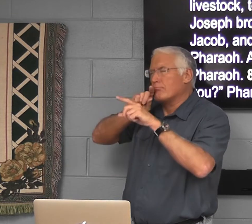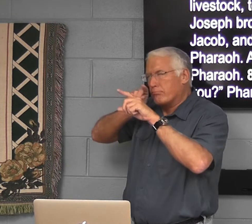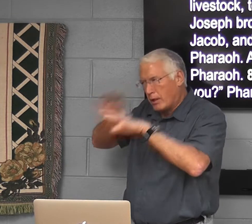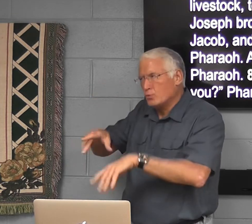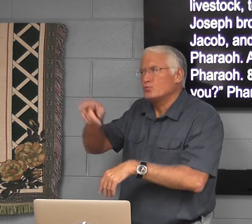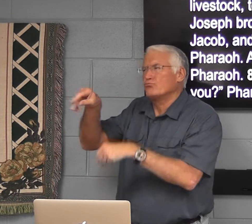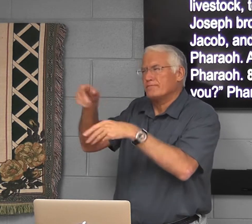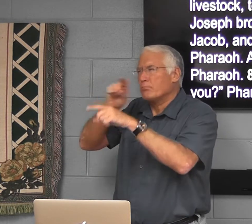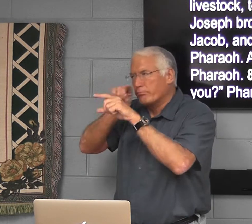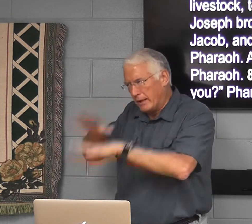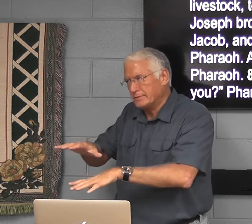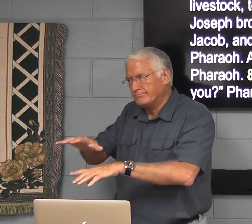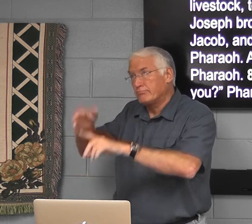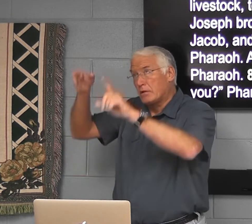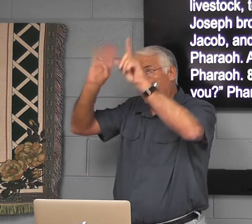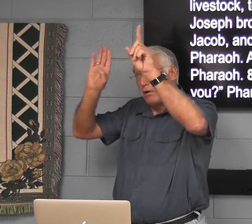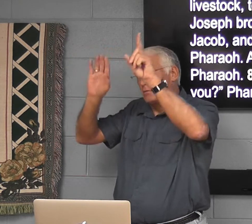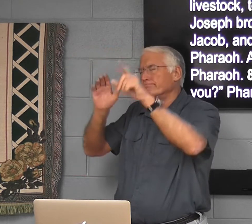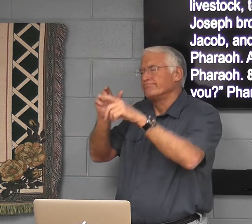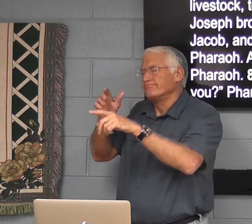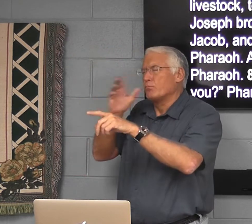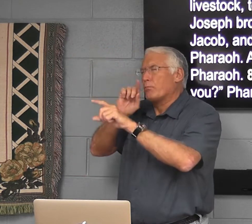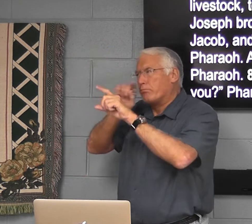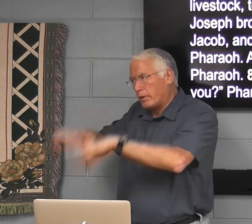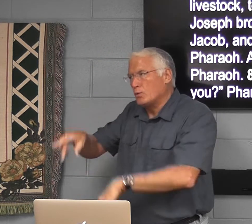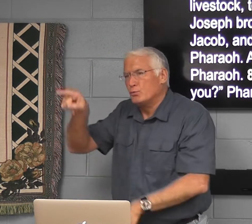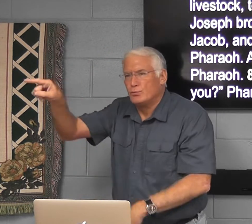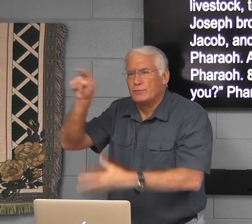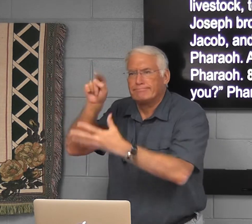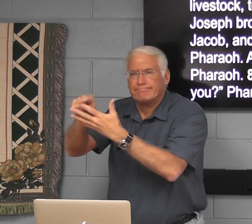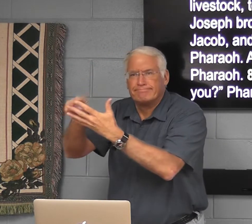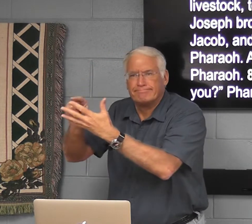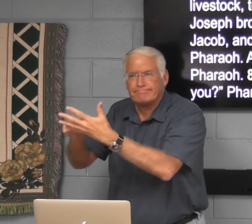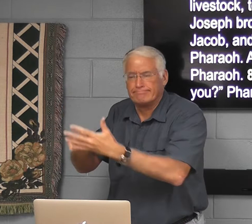He wanted to give a blessing that would be from God.